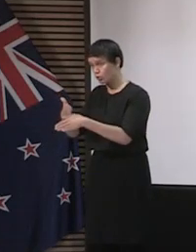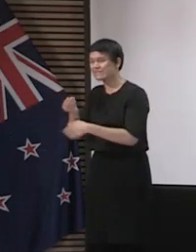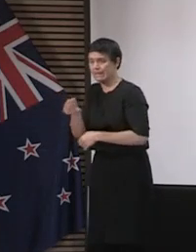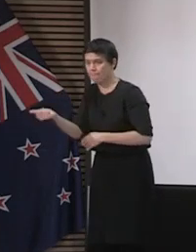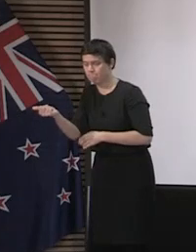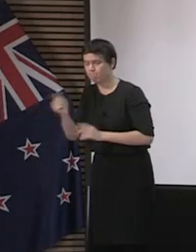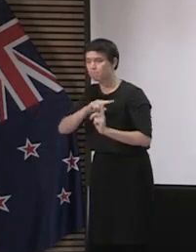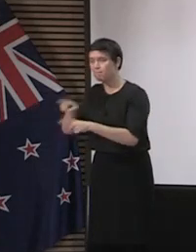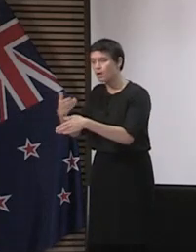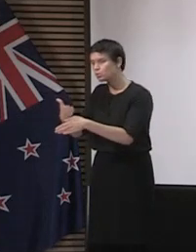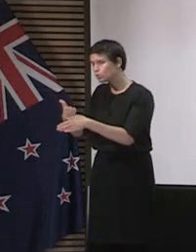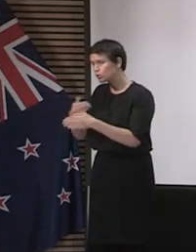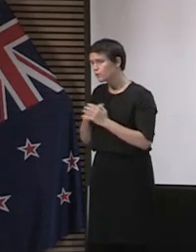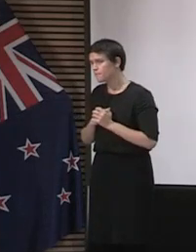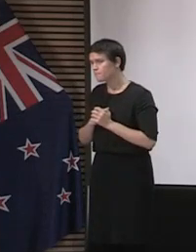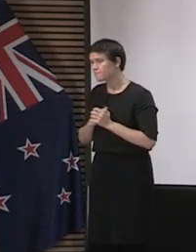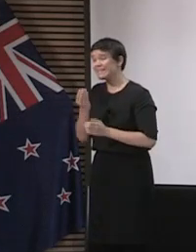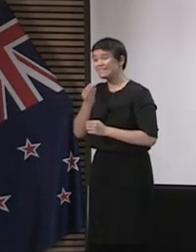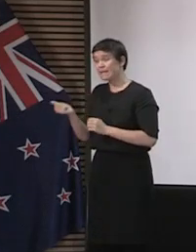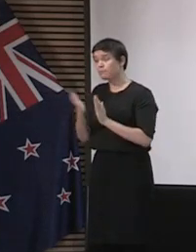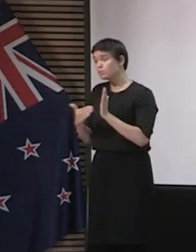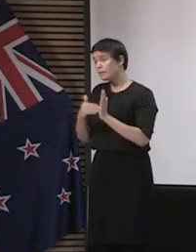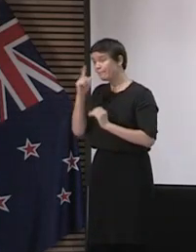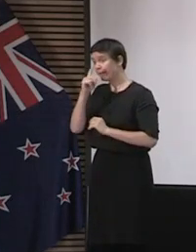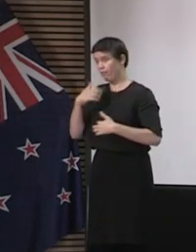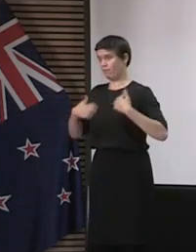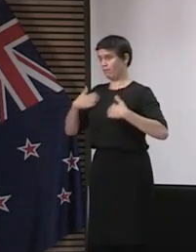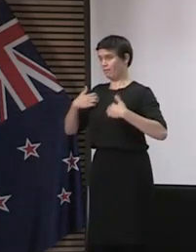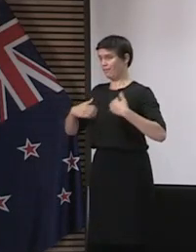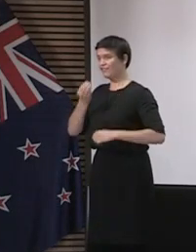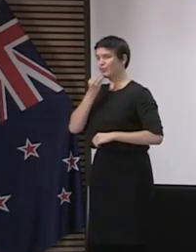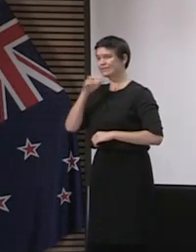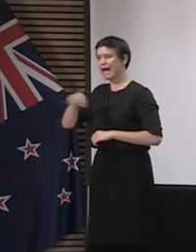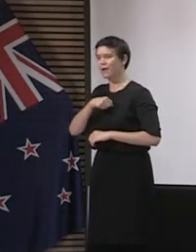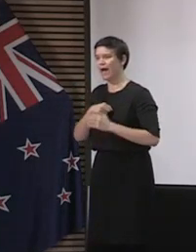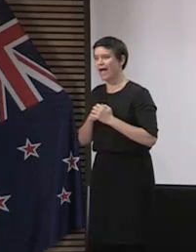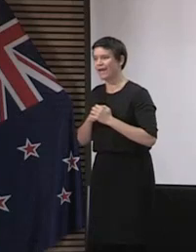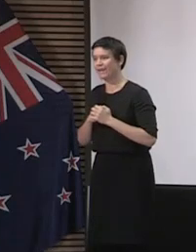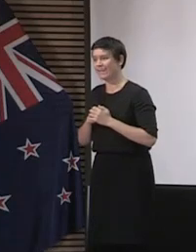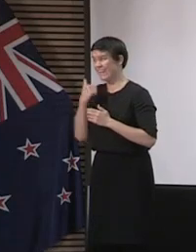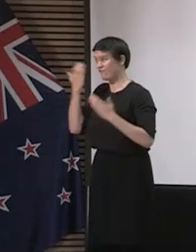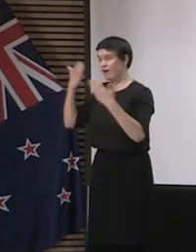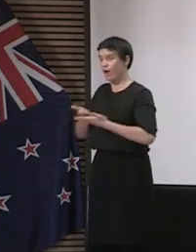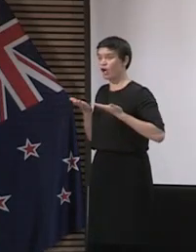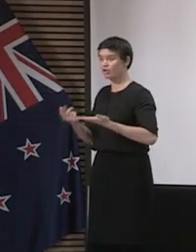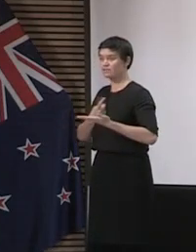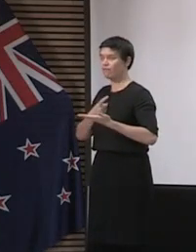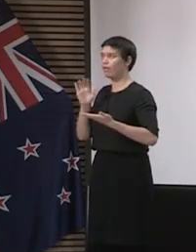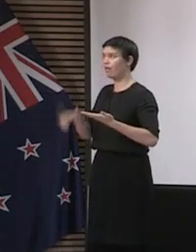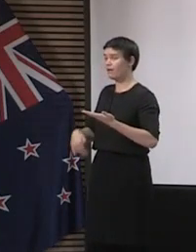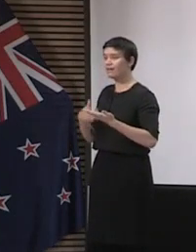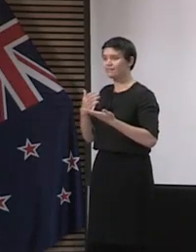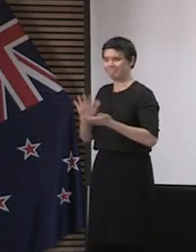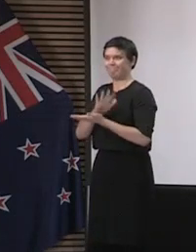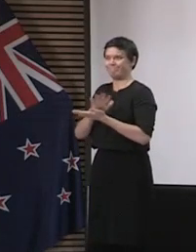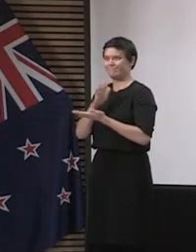secondly, I think a lot of what everyday Kiwis are looking forward to is the return of takeaways and not having to cook every night. And so I just thought I'd ask what you are